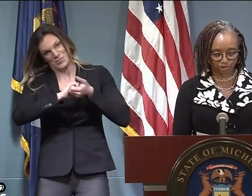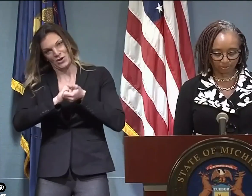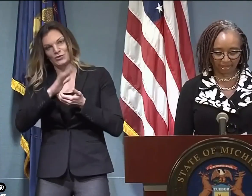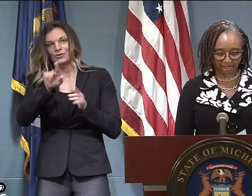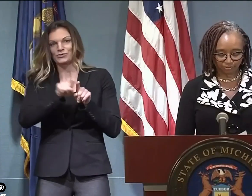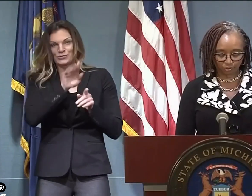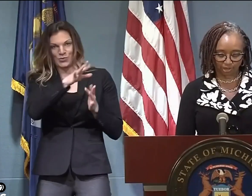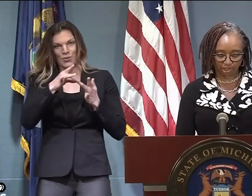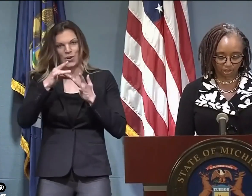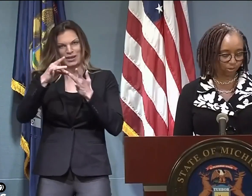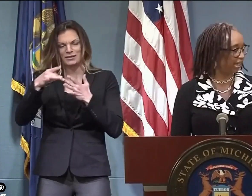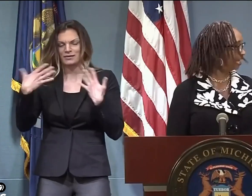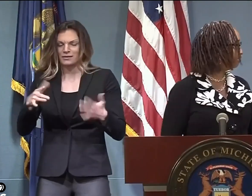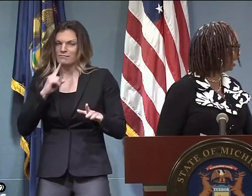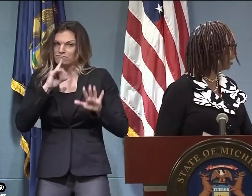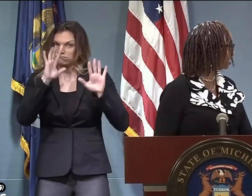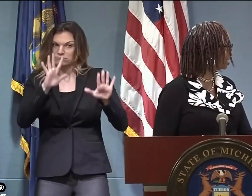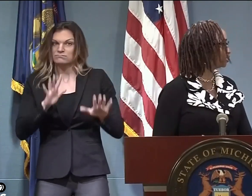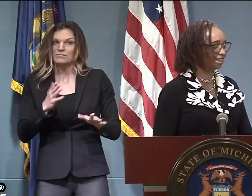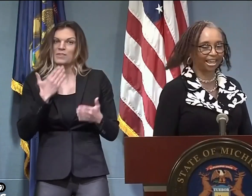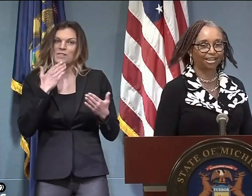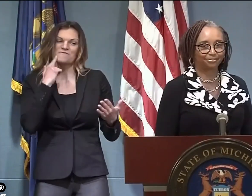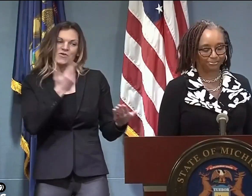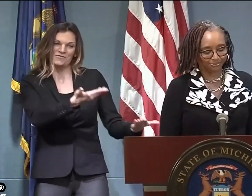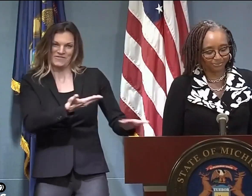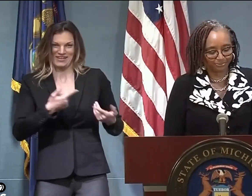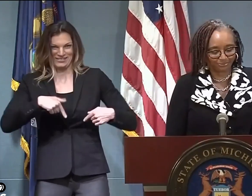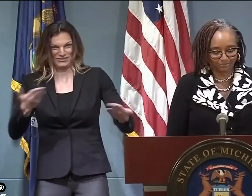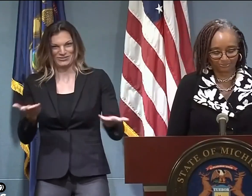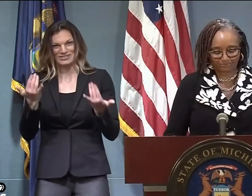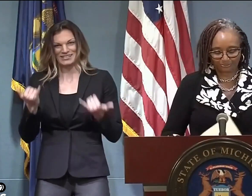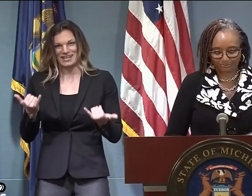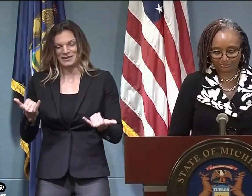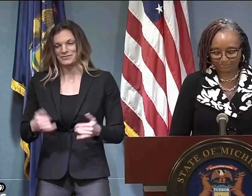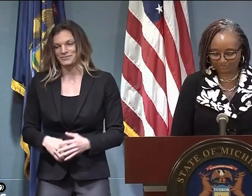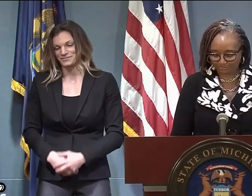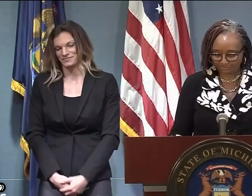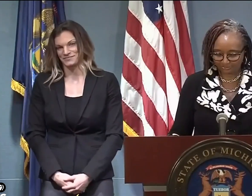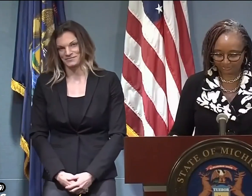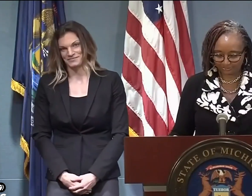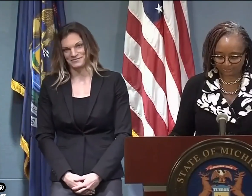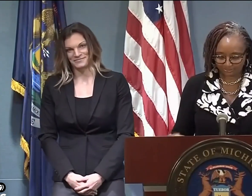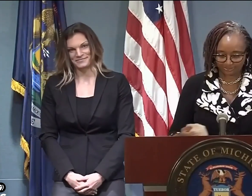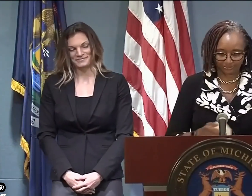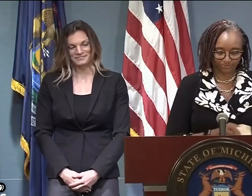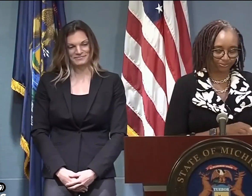thanks again for your partnership and your leadership and for including and inviting us here today.